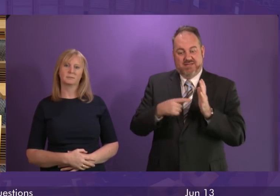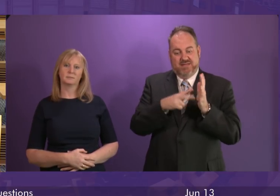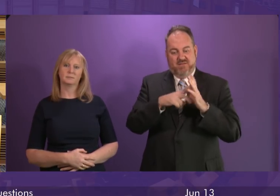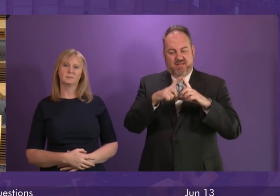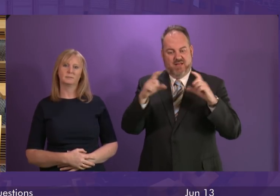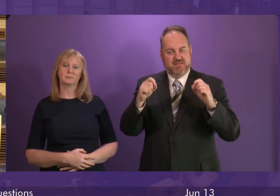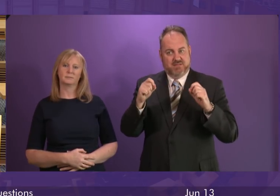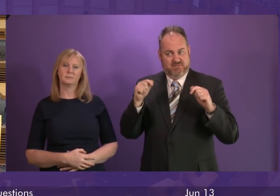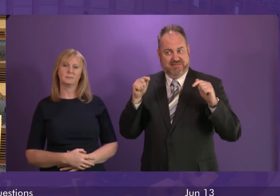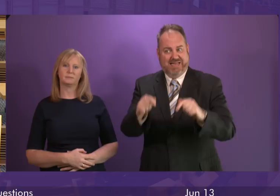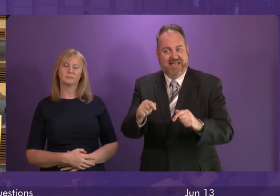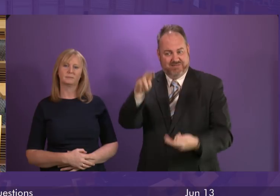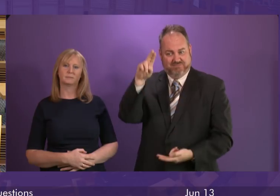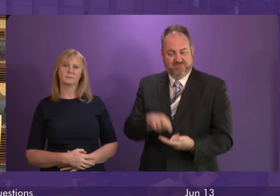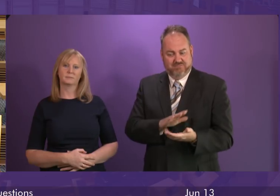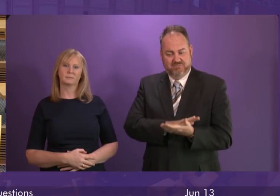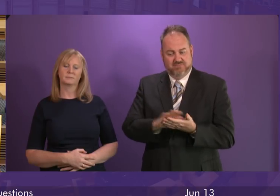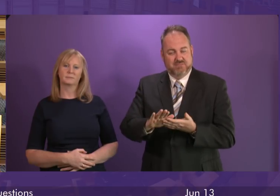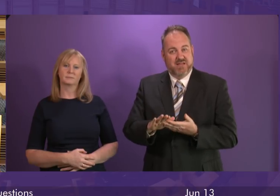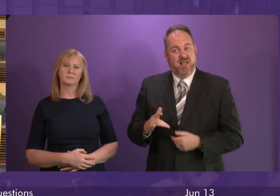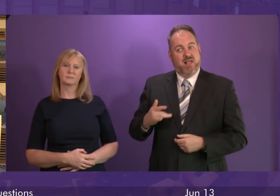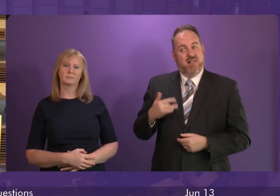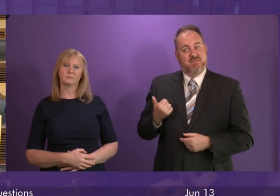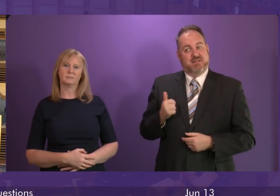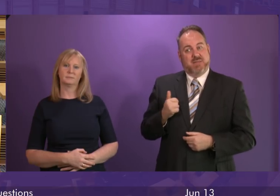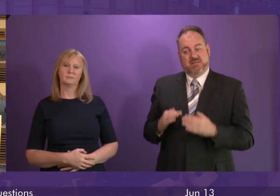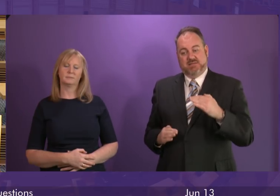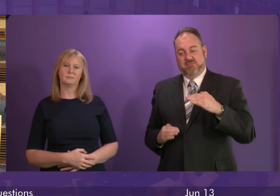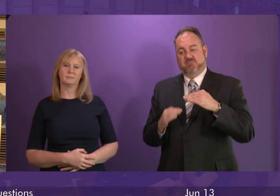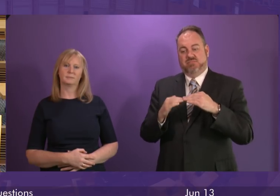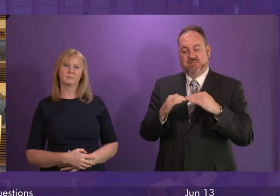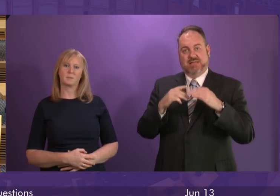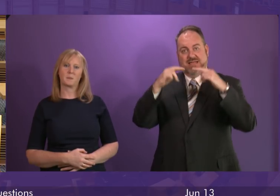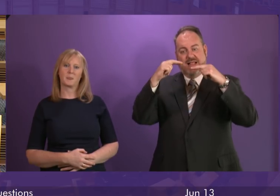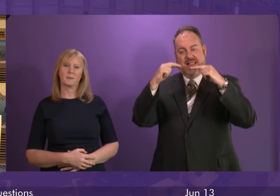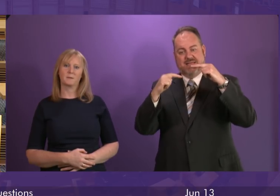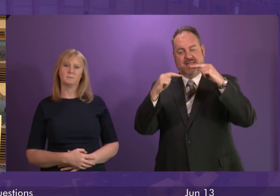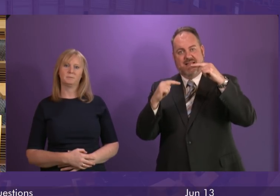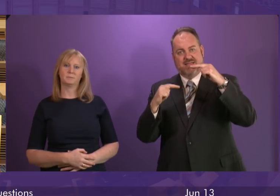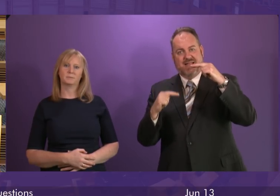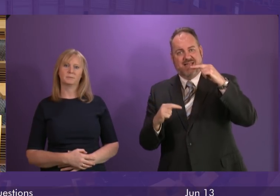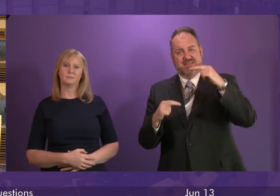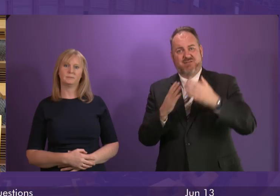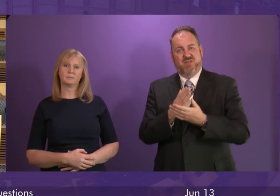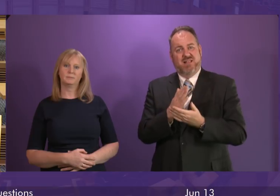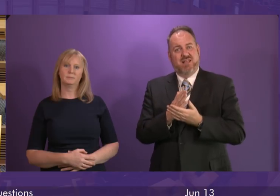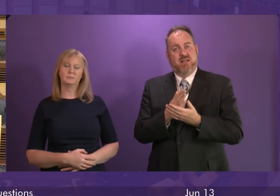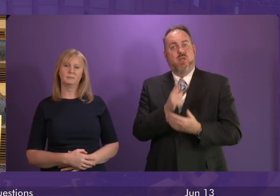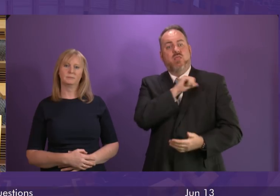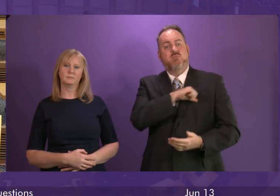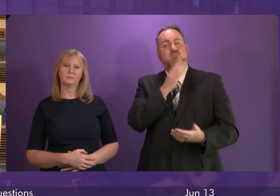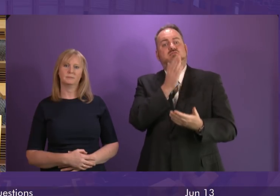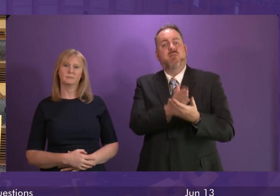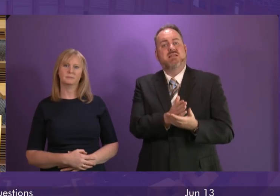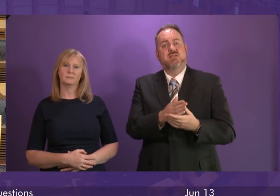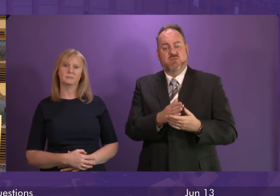and support needs unmet. Life expectancy in Scotland falling. The promise to end fuel poverty